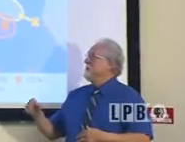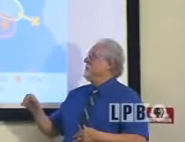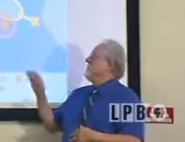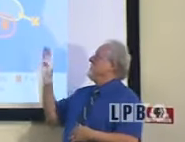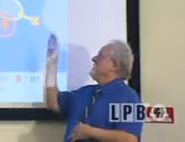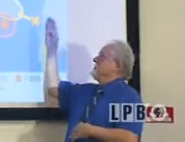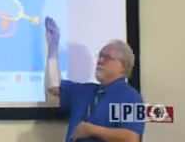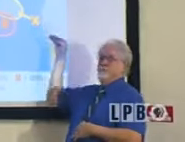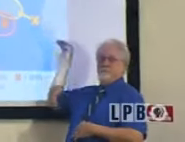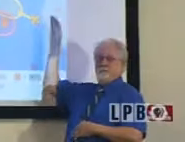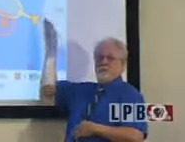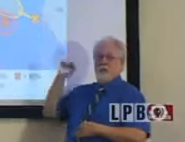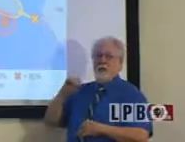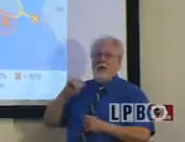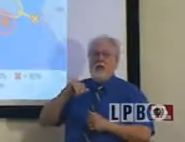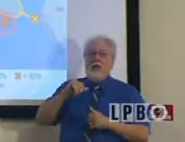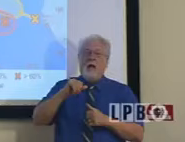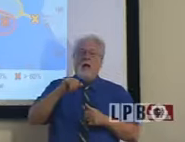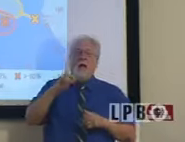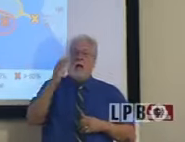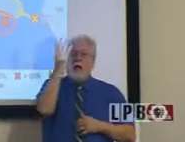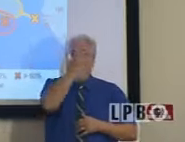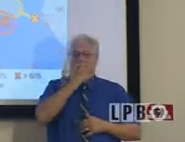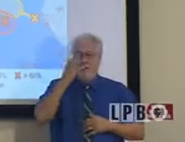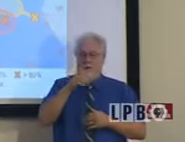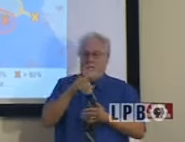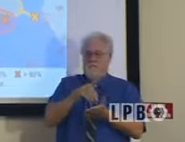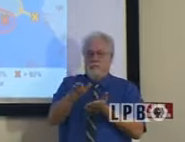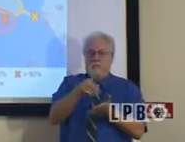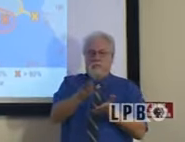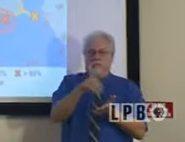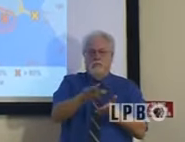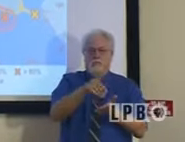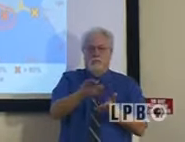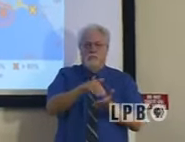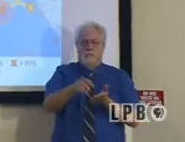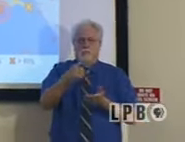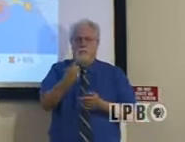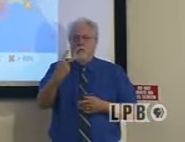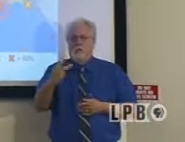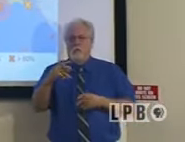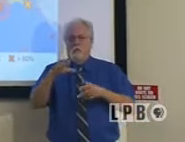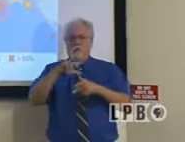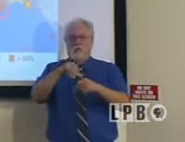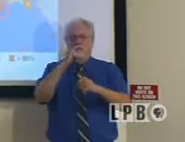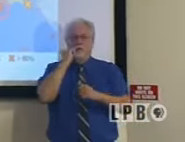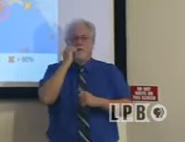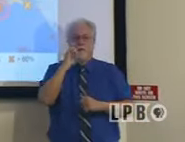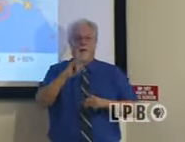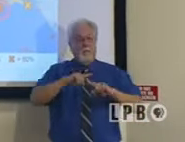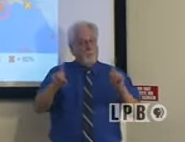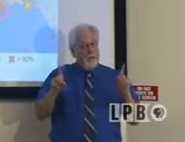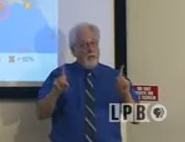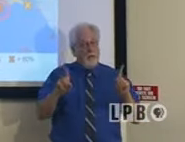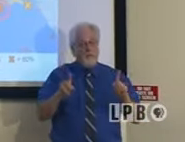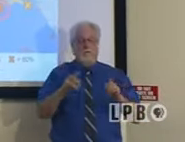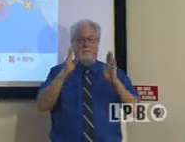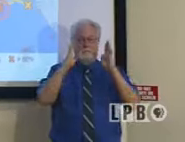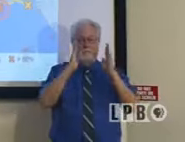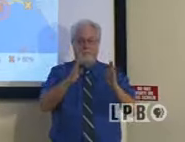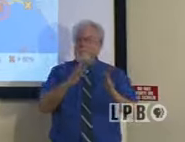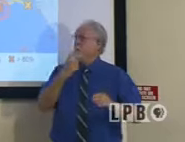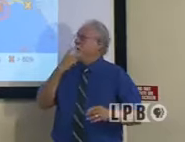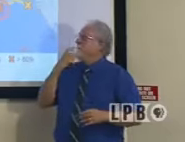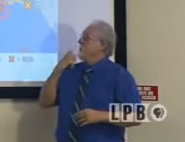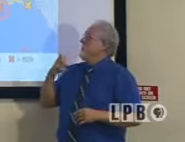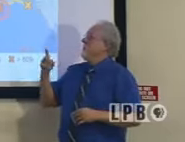Africa is spitting out one or two storms every day recently, but what I really want to bring everybody's attention to is